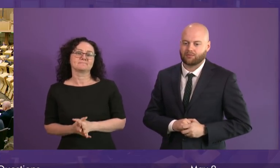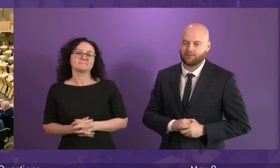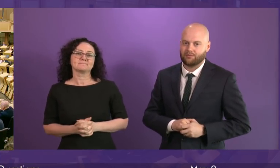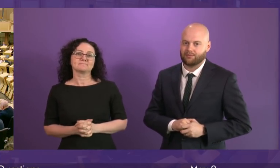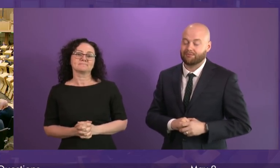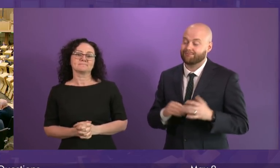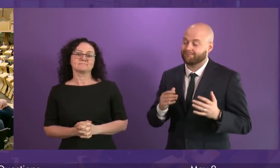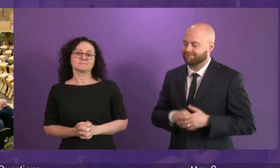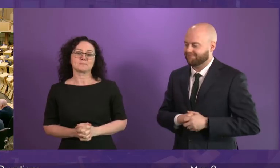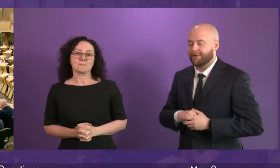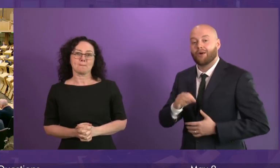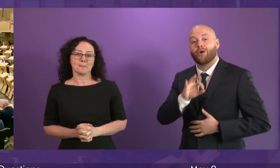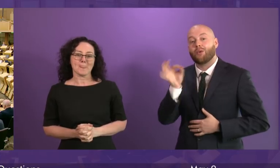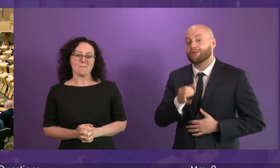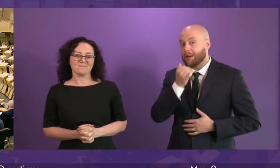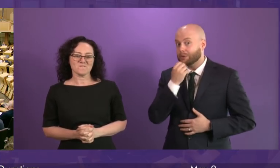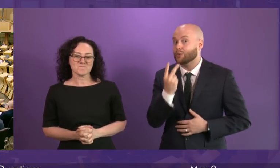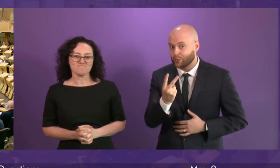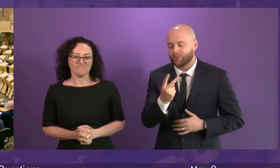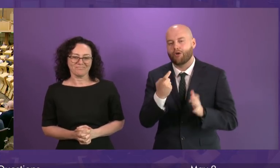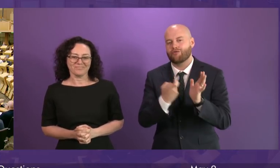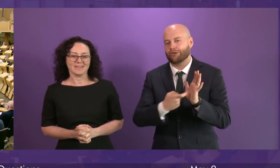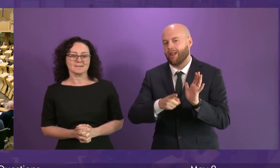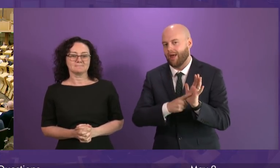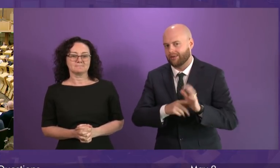Question number two, Richard Leonard.